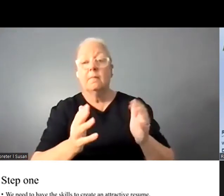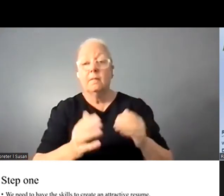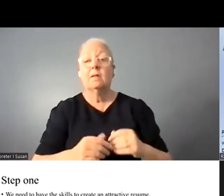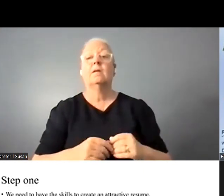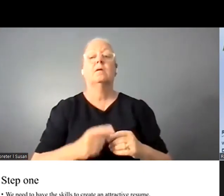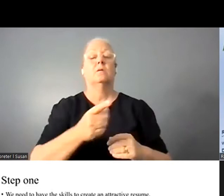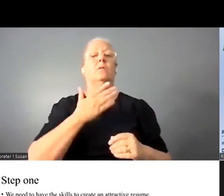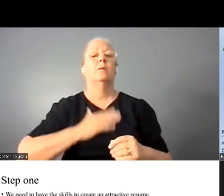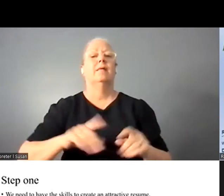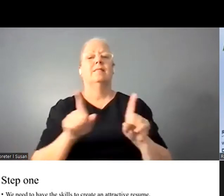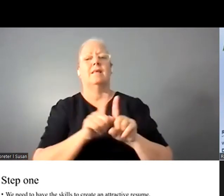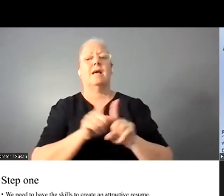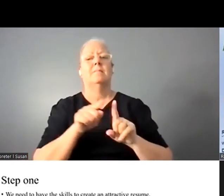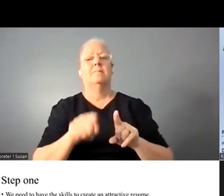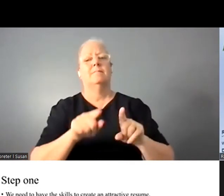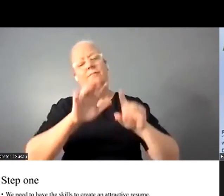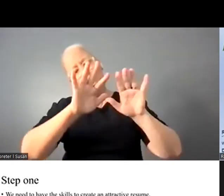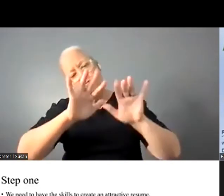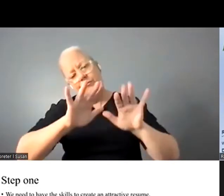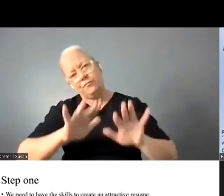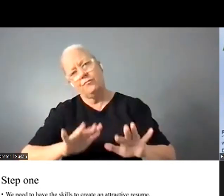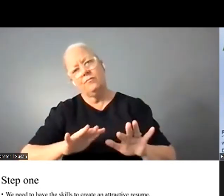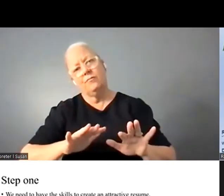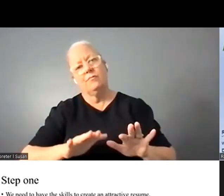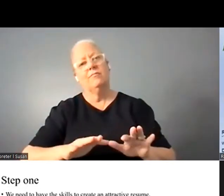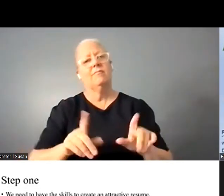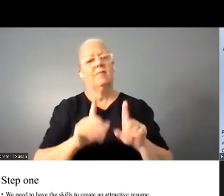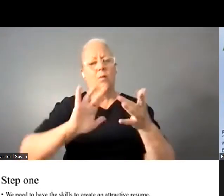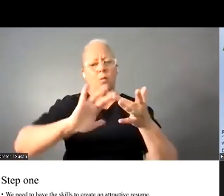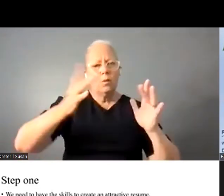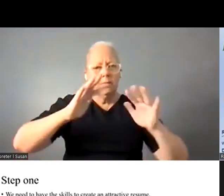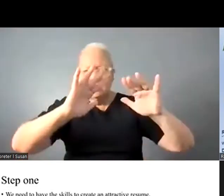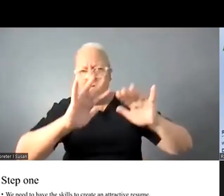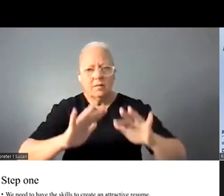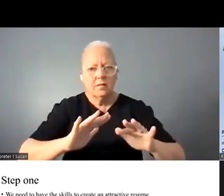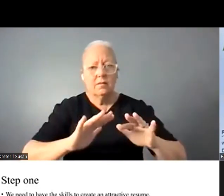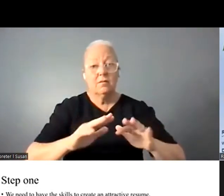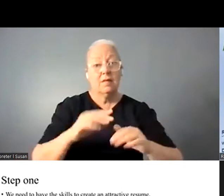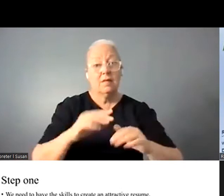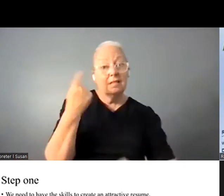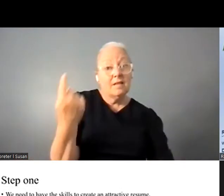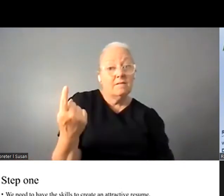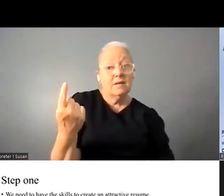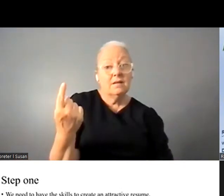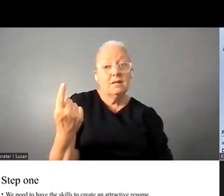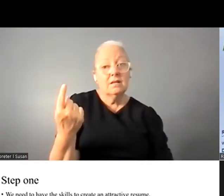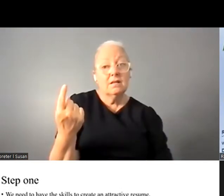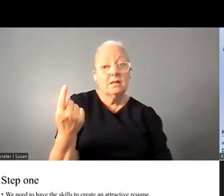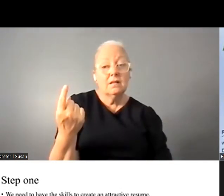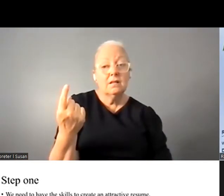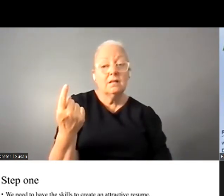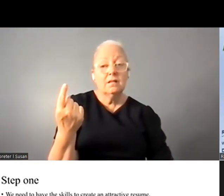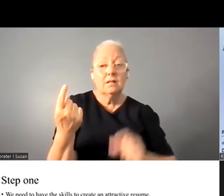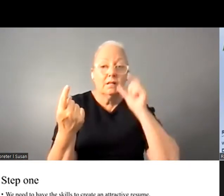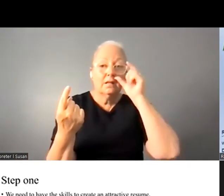the website independently? If there has any sensory